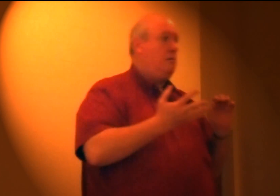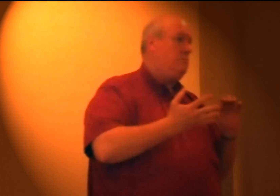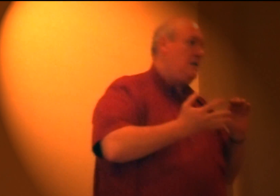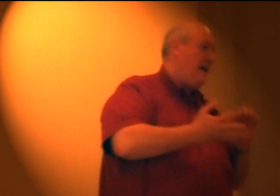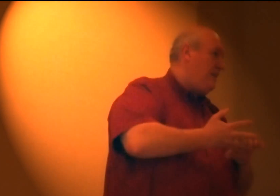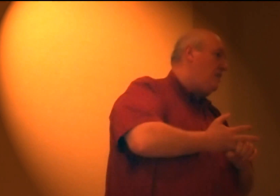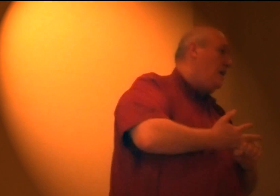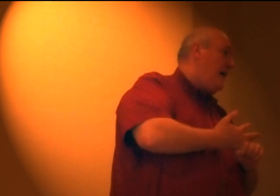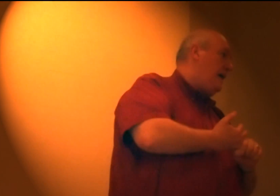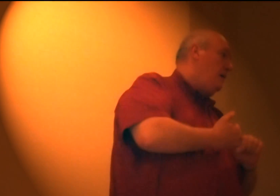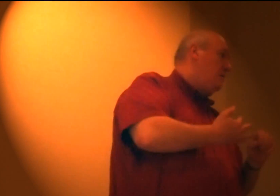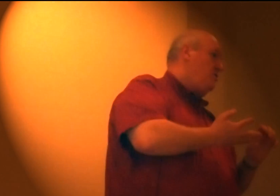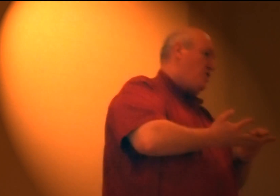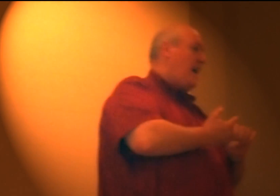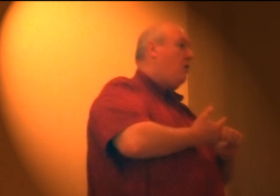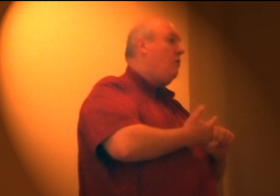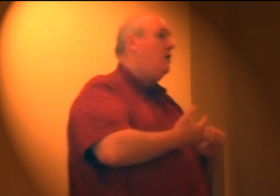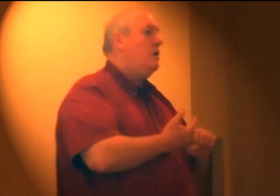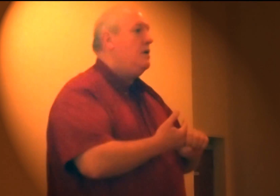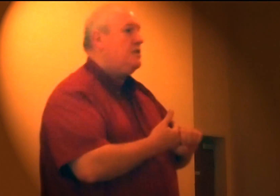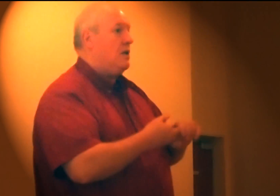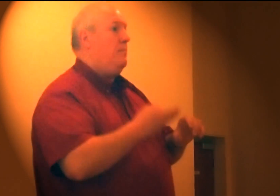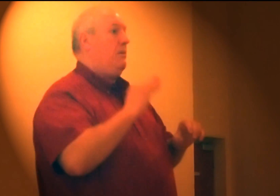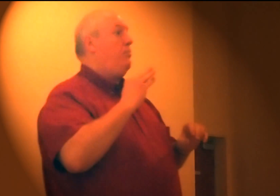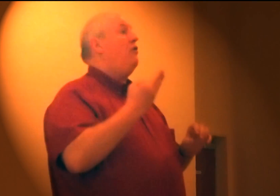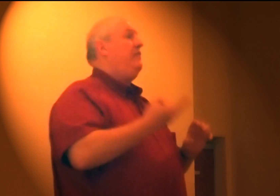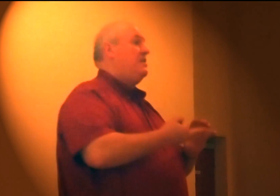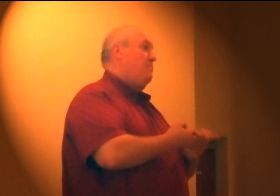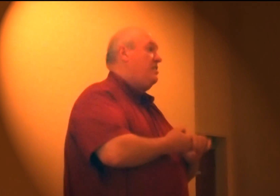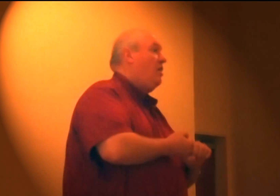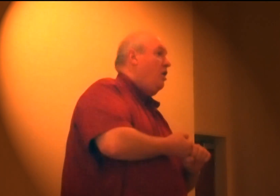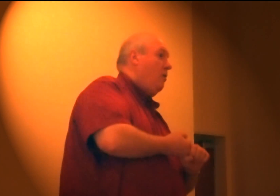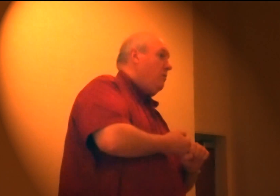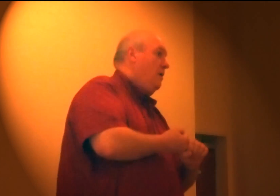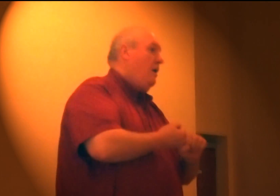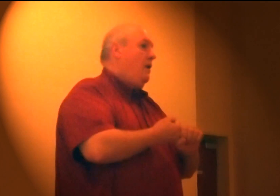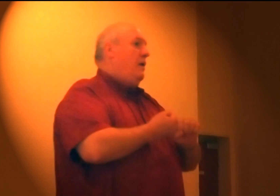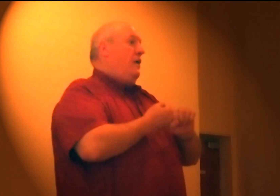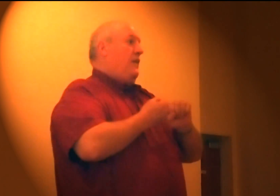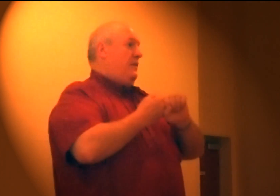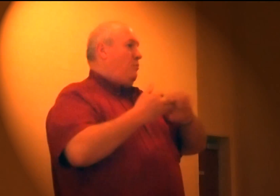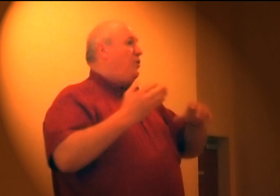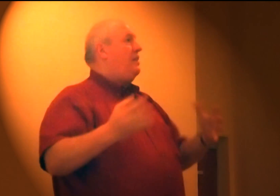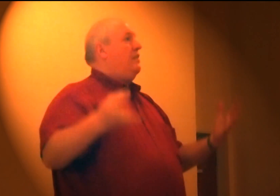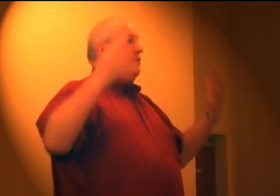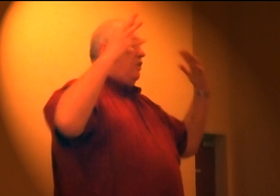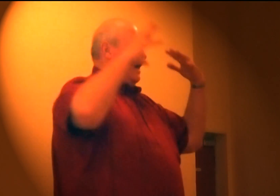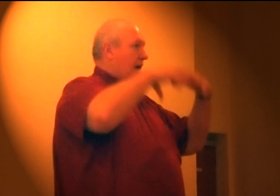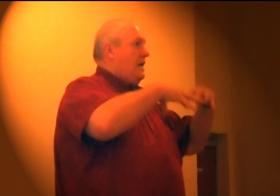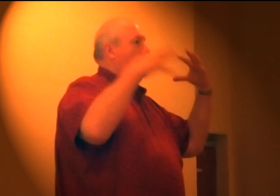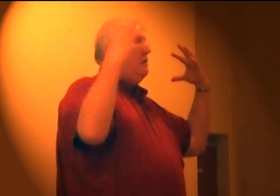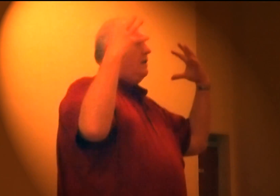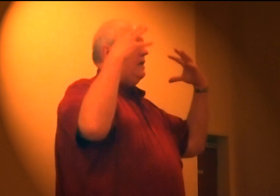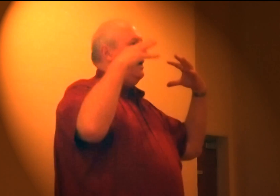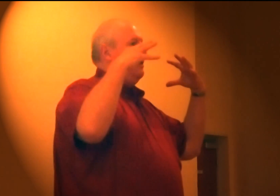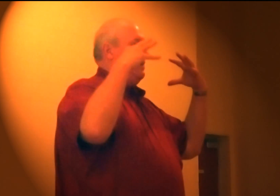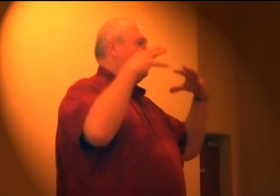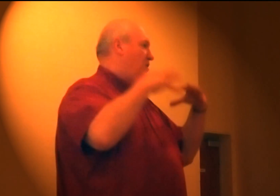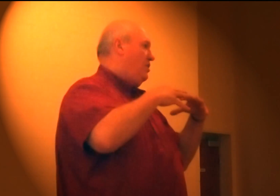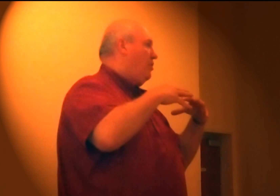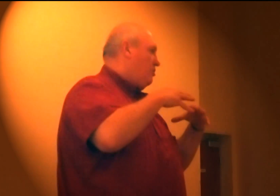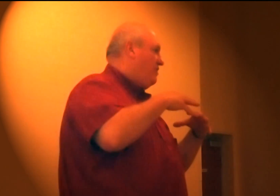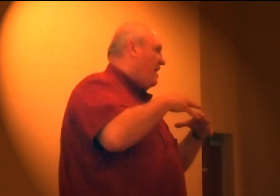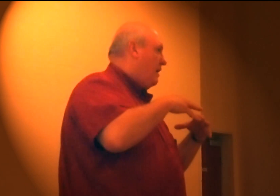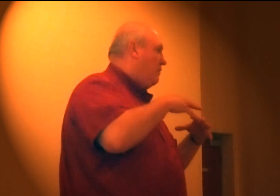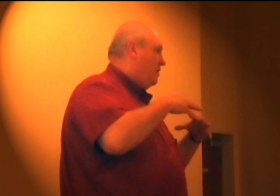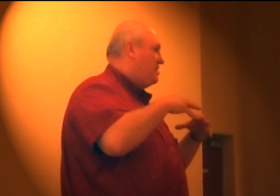rock heavy clay shale some impervious material then you put the clay the